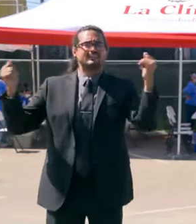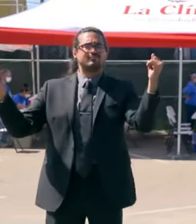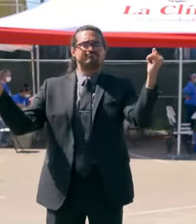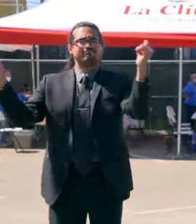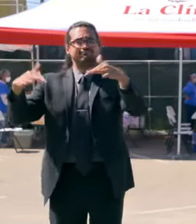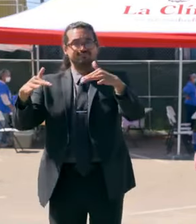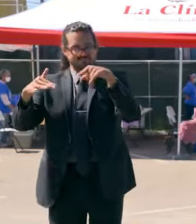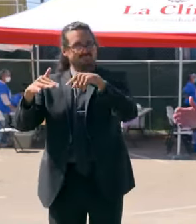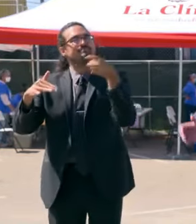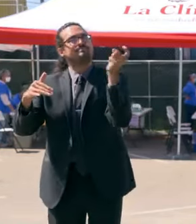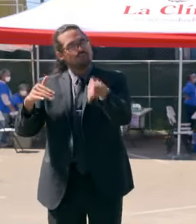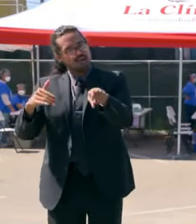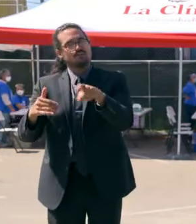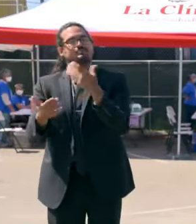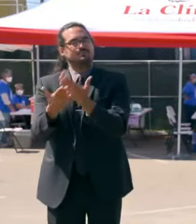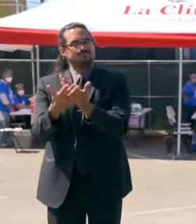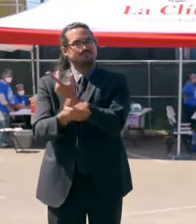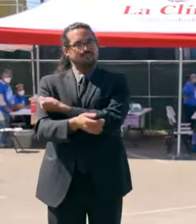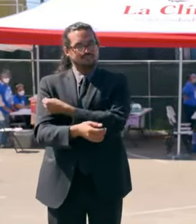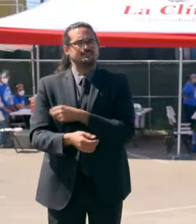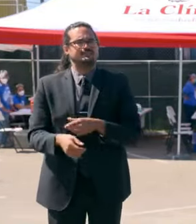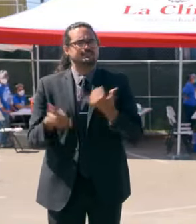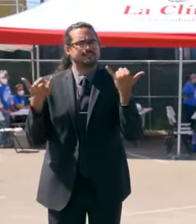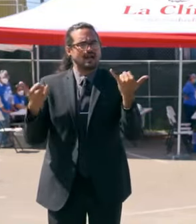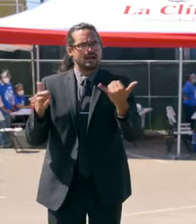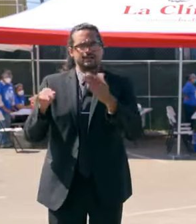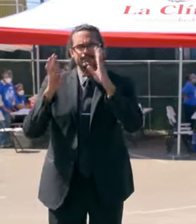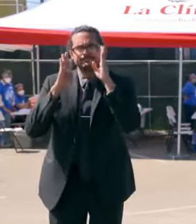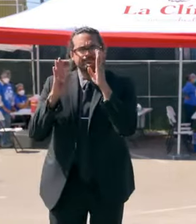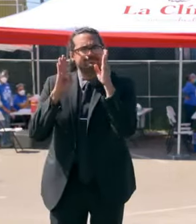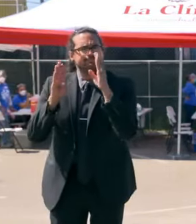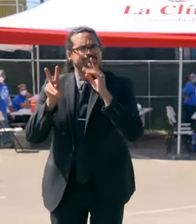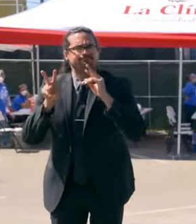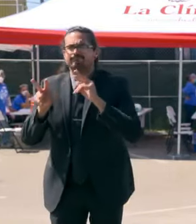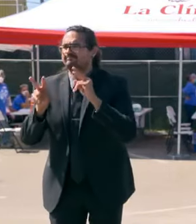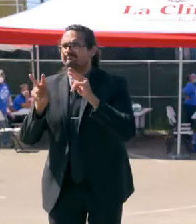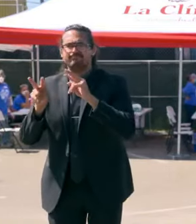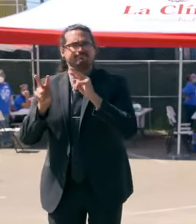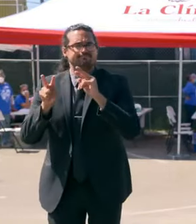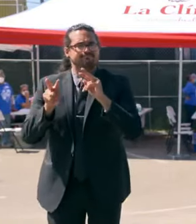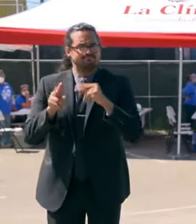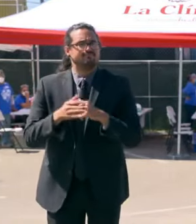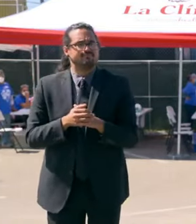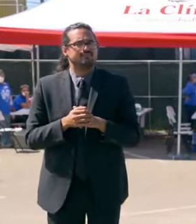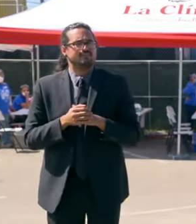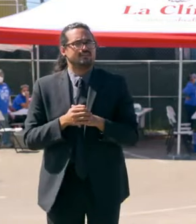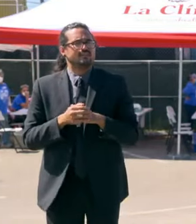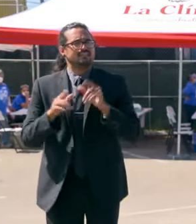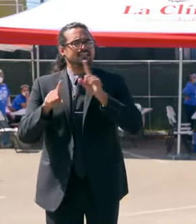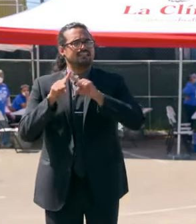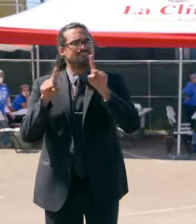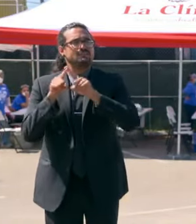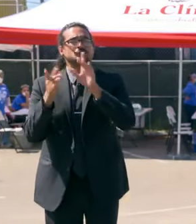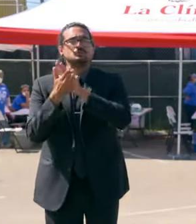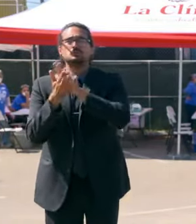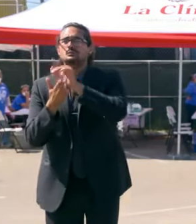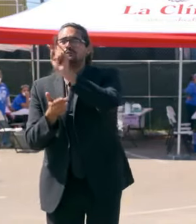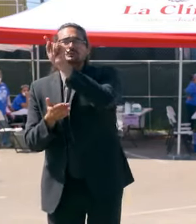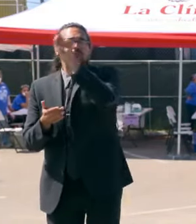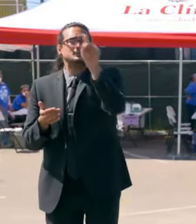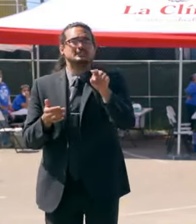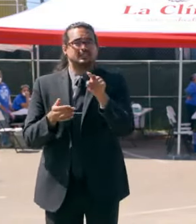also sober, to the challenges and realities of the 1,050 school districts up and down the state of California, different rules and